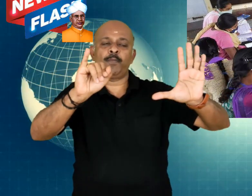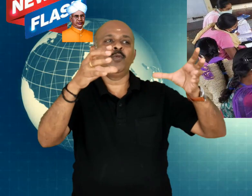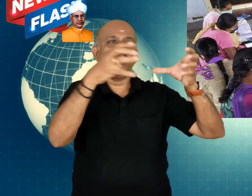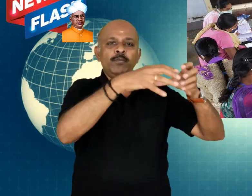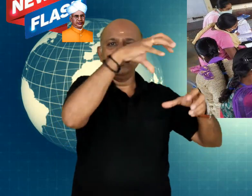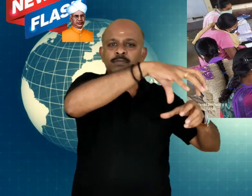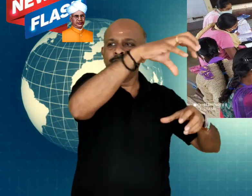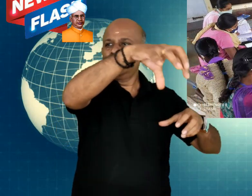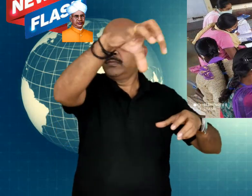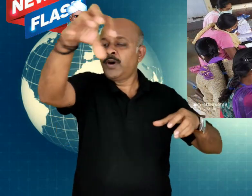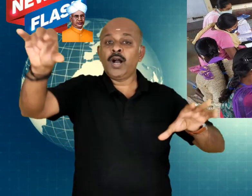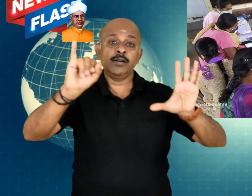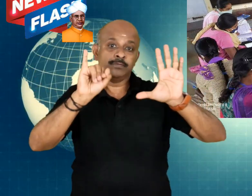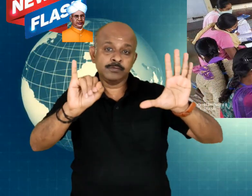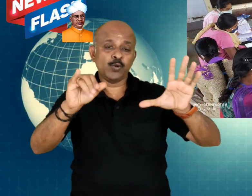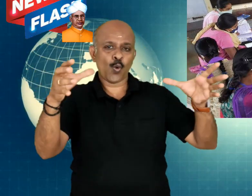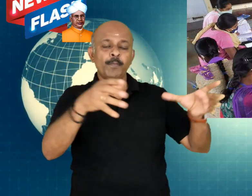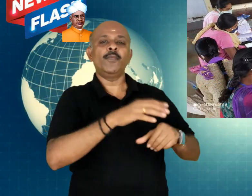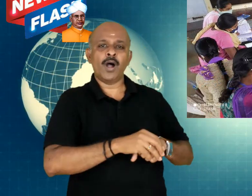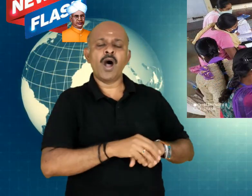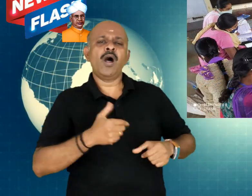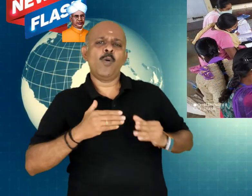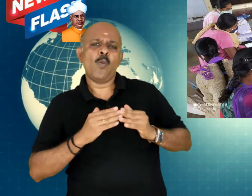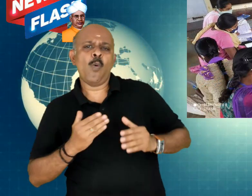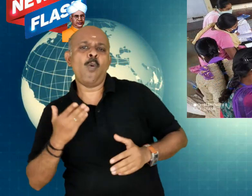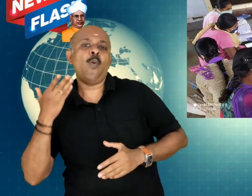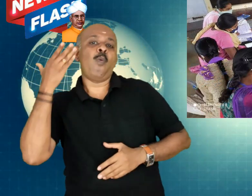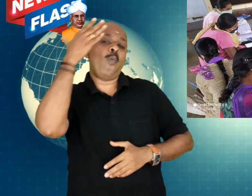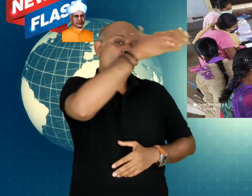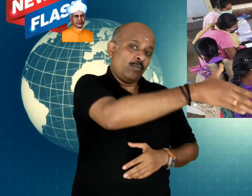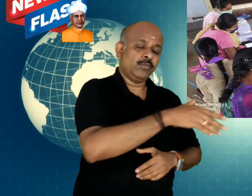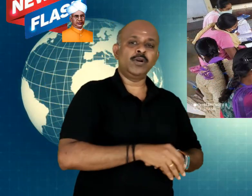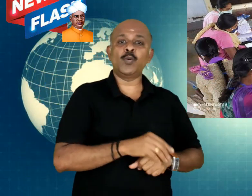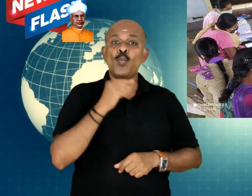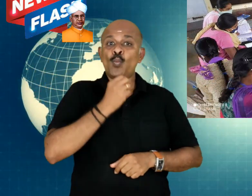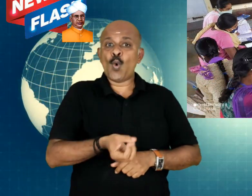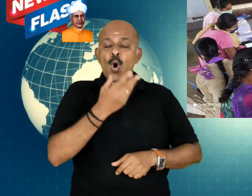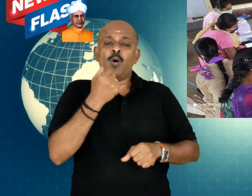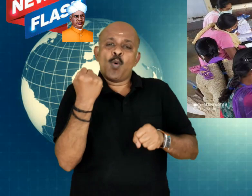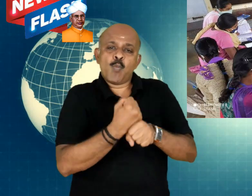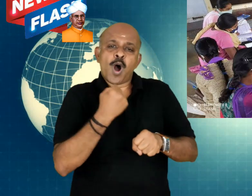student's home and explains the chemical procedures.